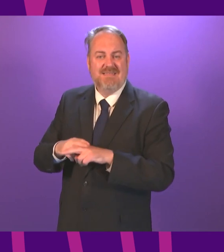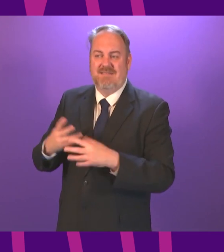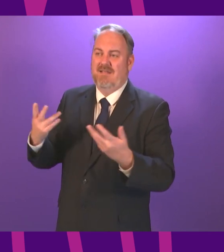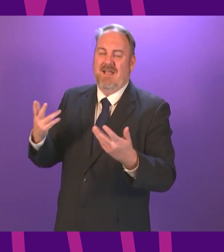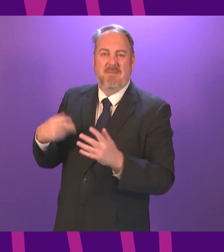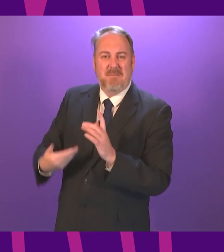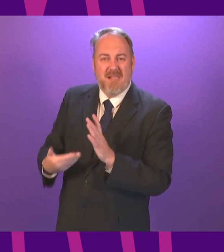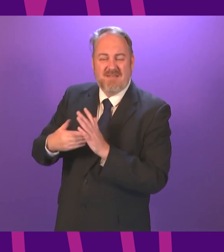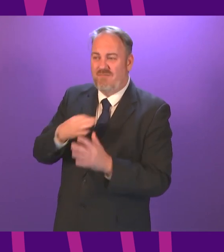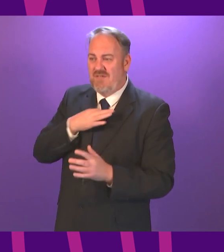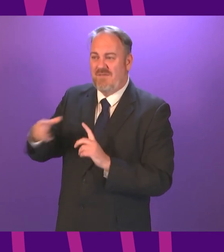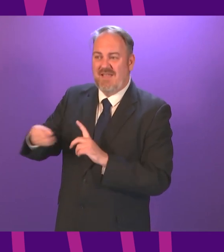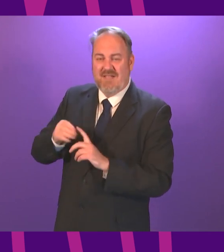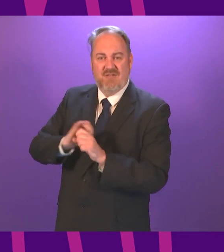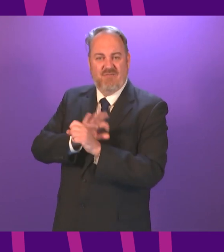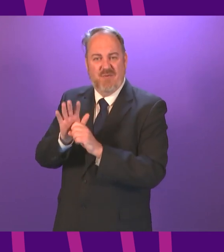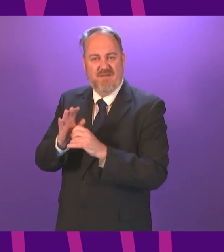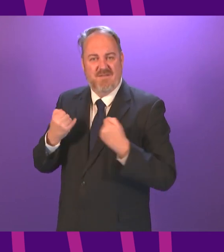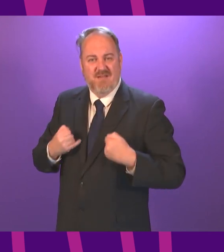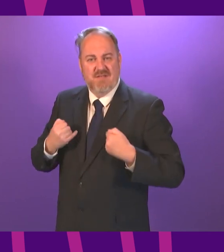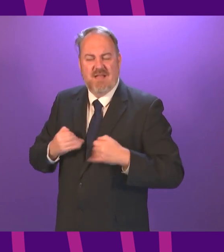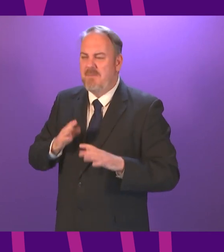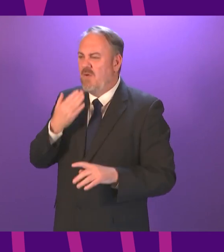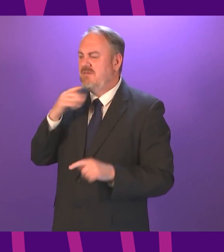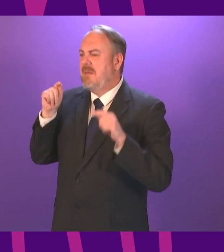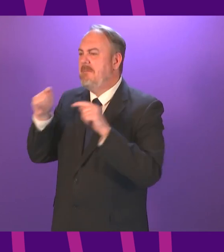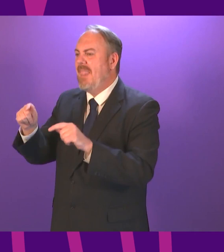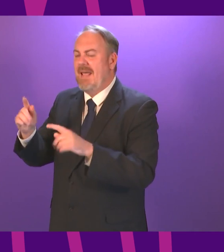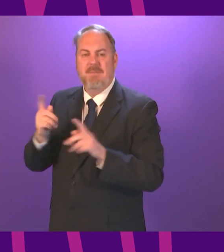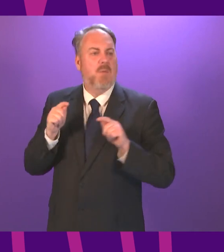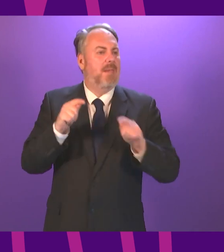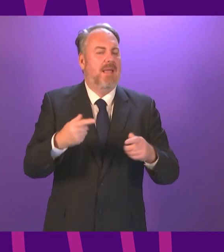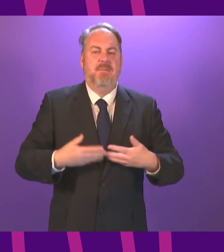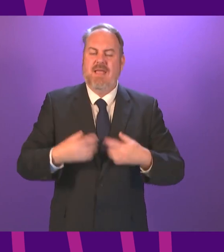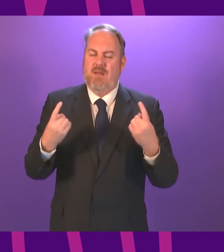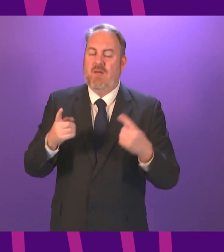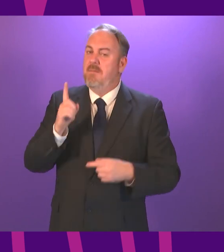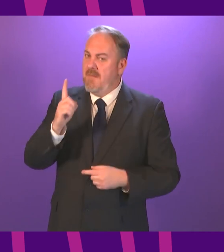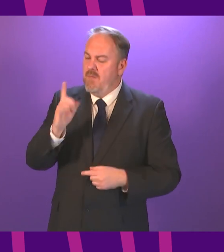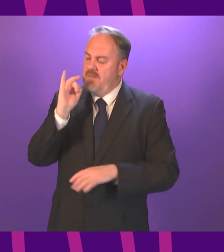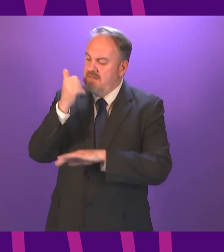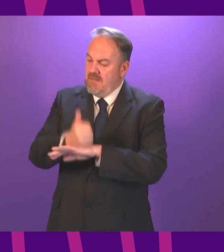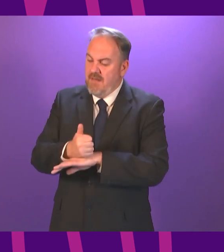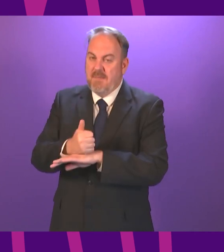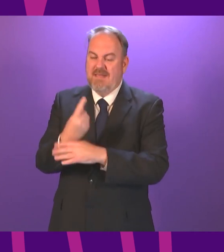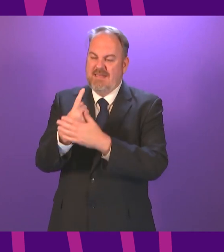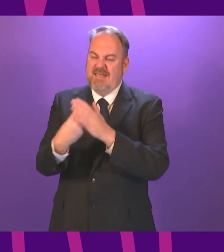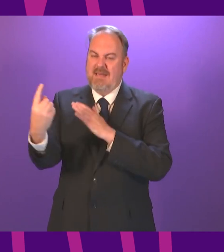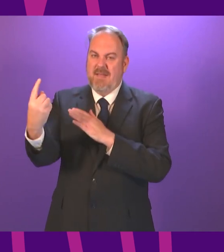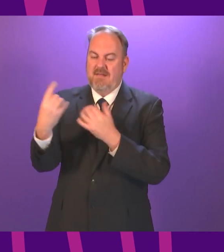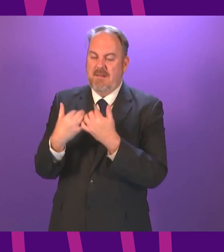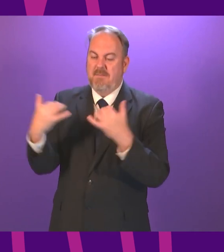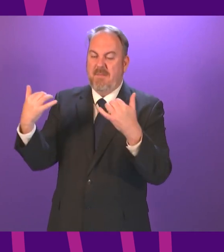underscore the need and the urgency for this government to commission an independent public inquiry without delay.